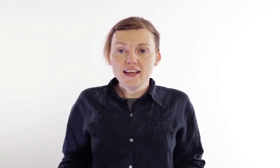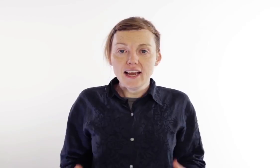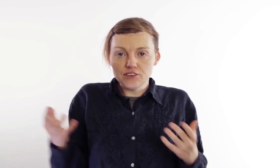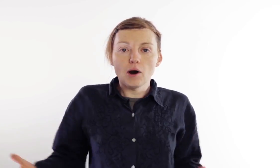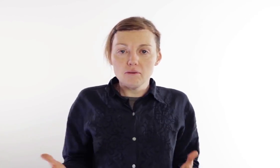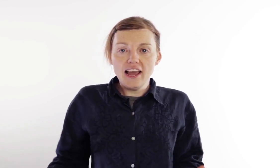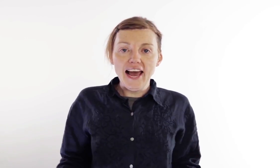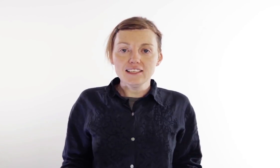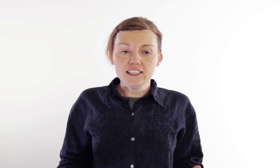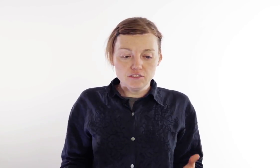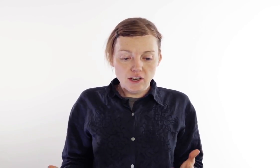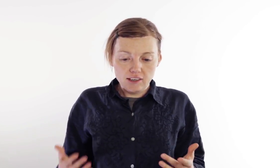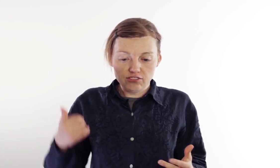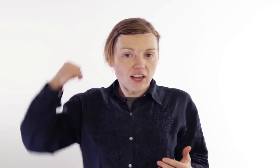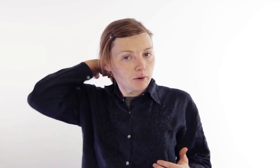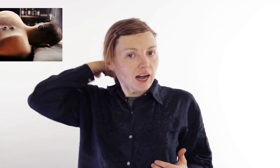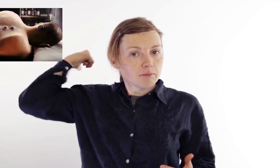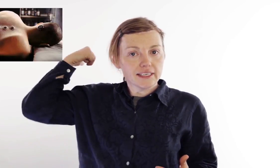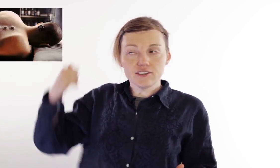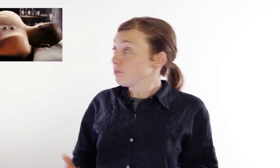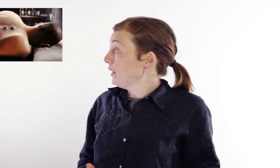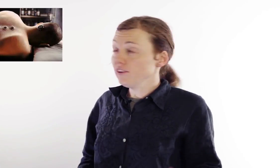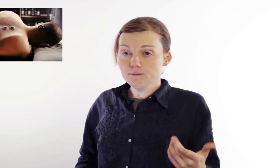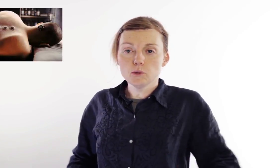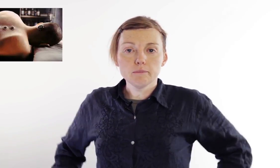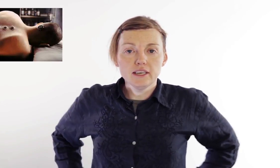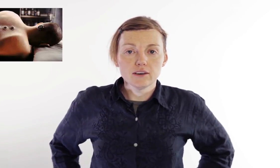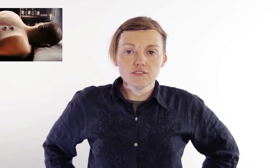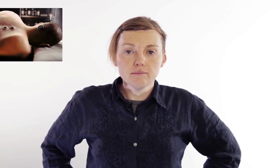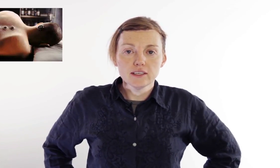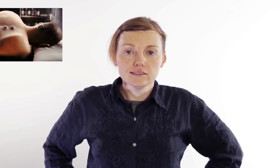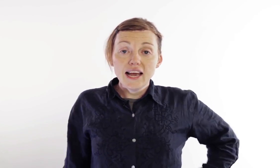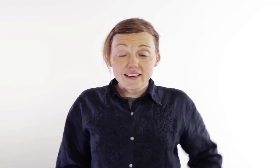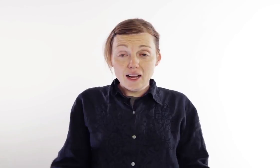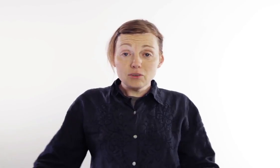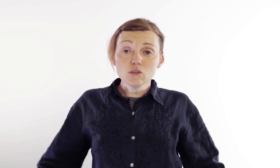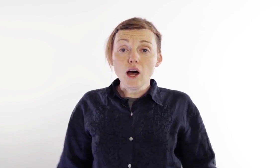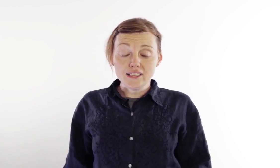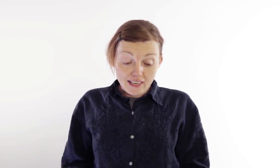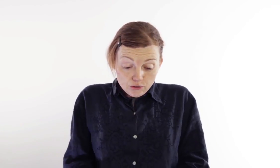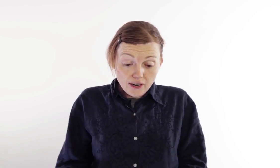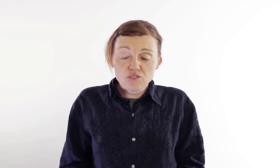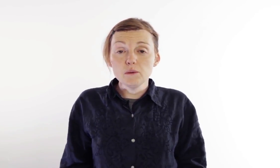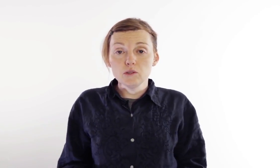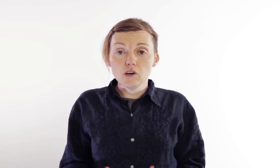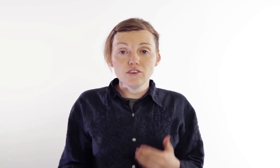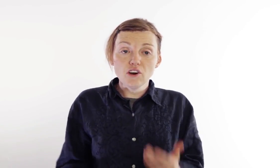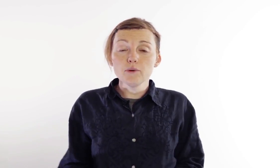at the drop of a hat. Like you've got a cyborg uplink in your brain to Wikipedia or something. And it happens a lot. Like I know trans people who've gone to job